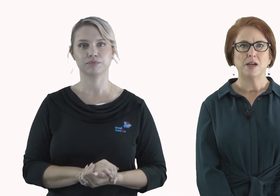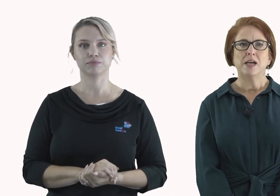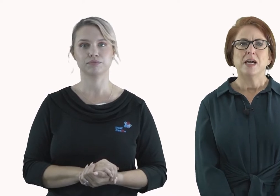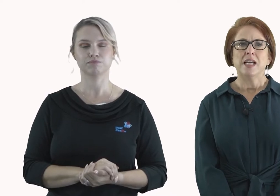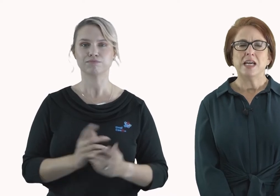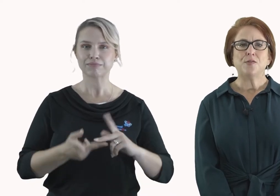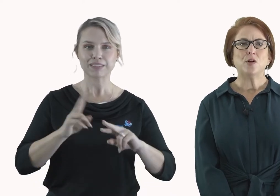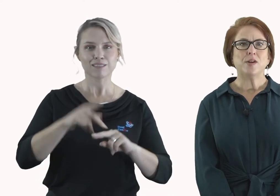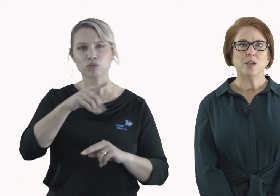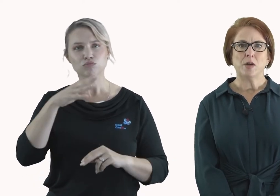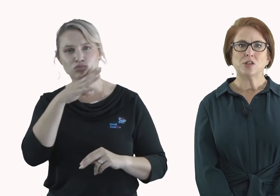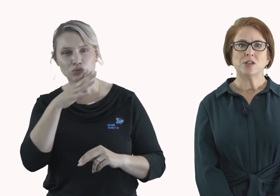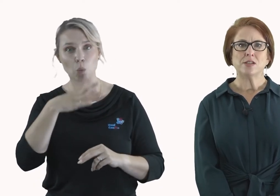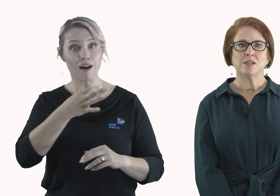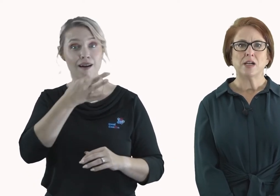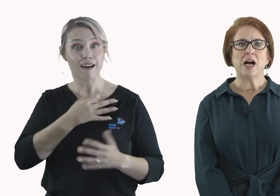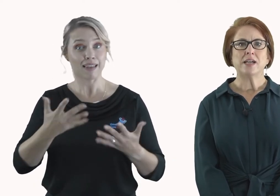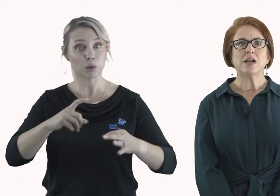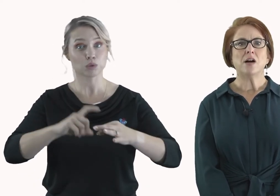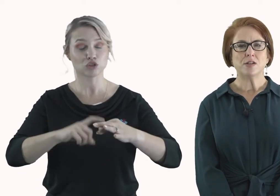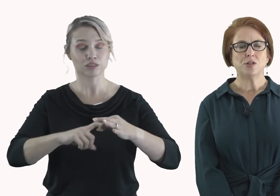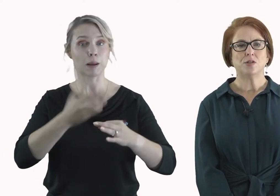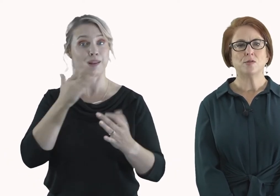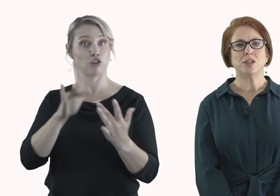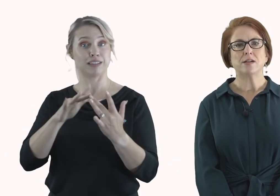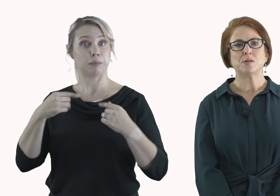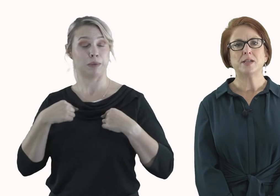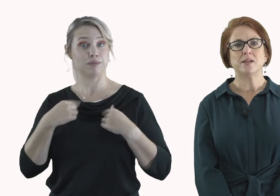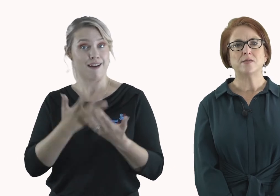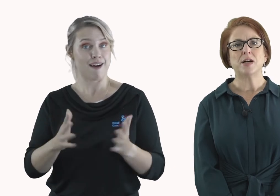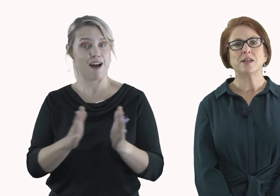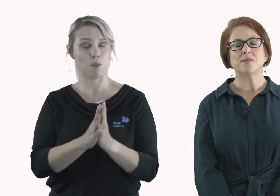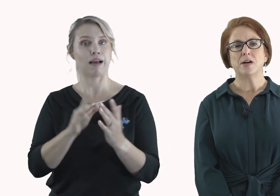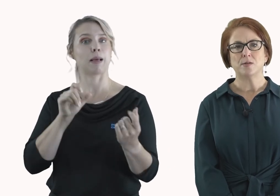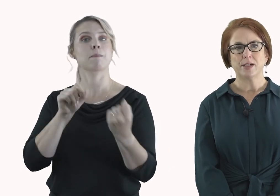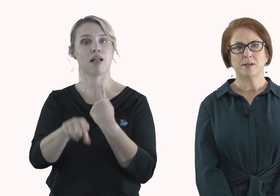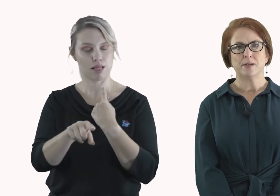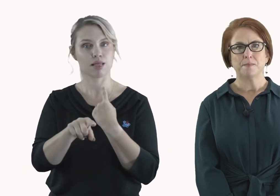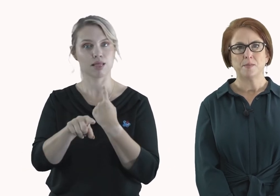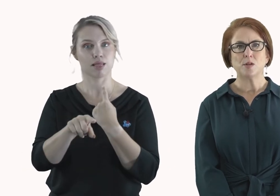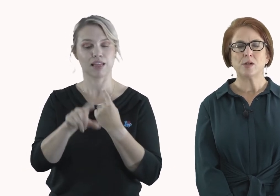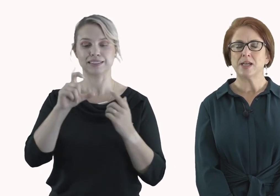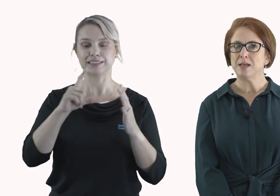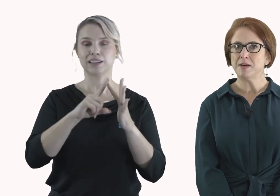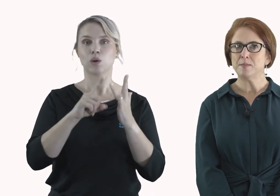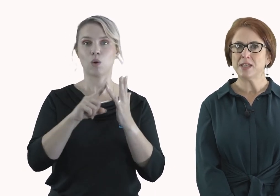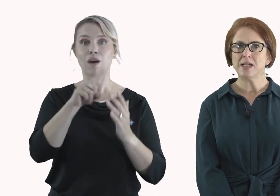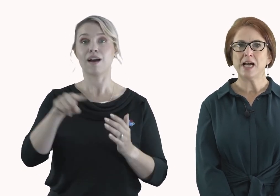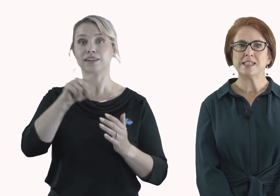If you have any questions, I encourage you to reach out to me via the following. You can email me at